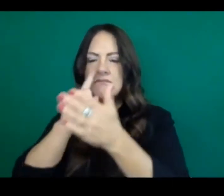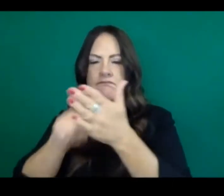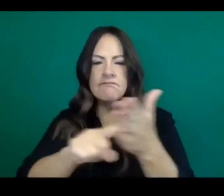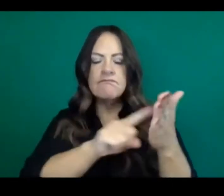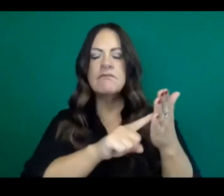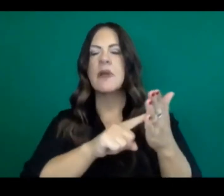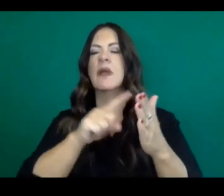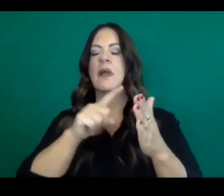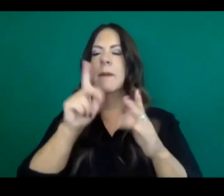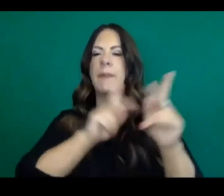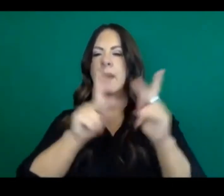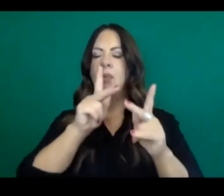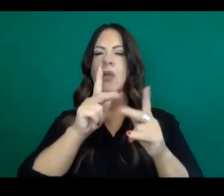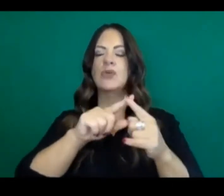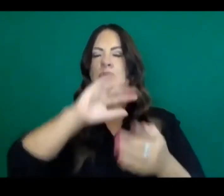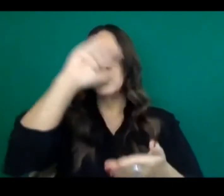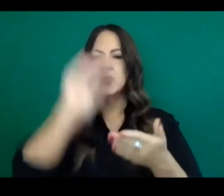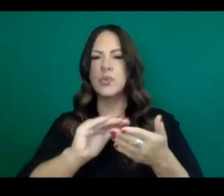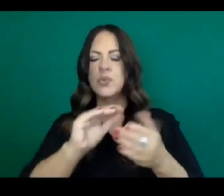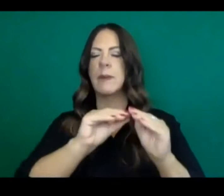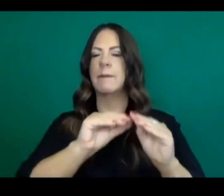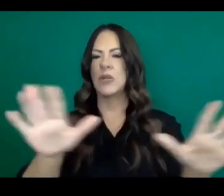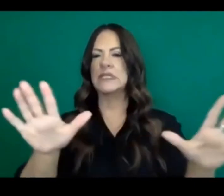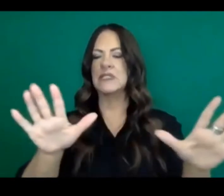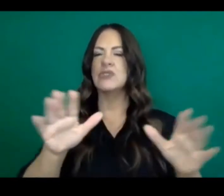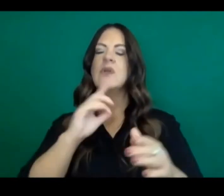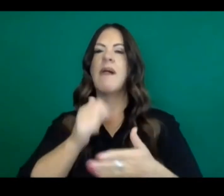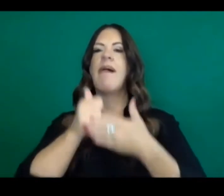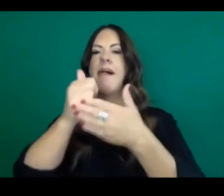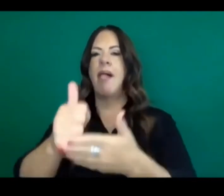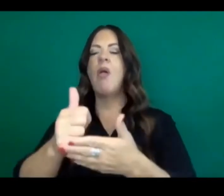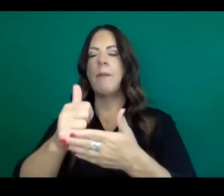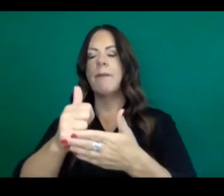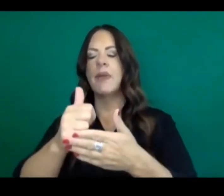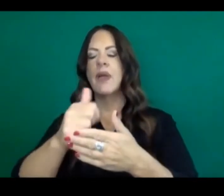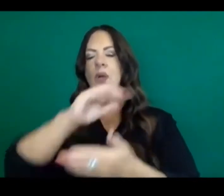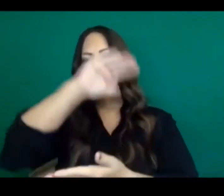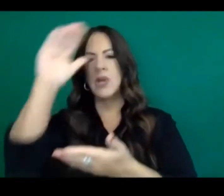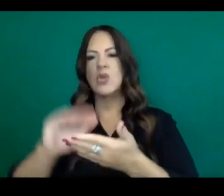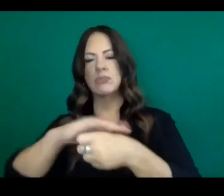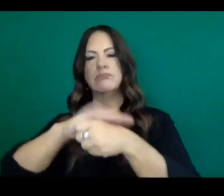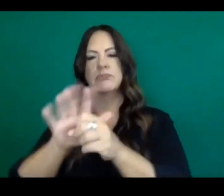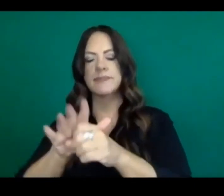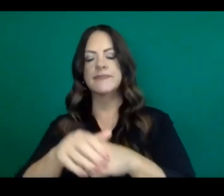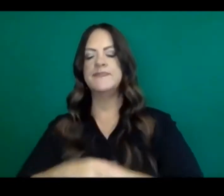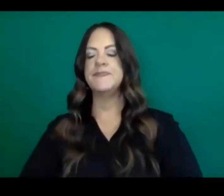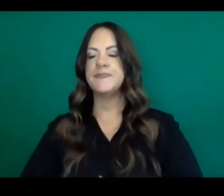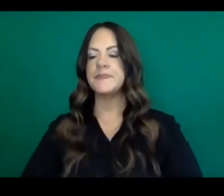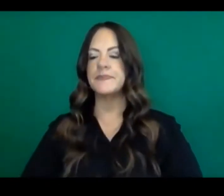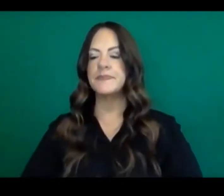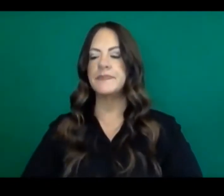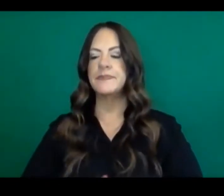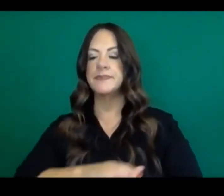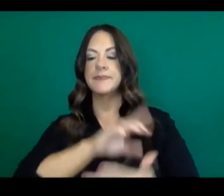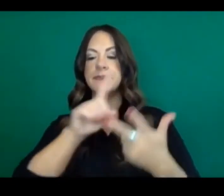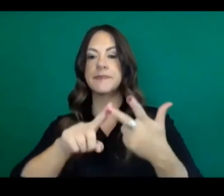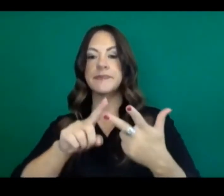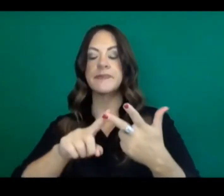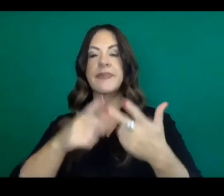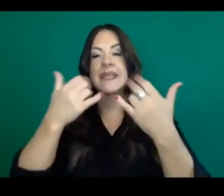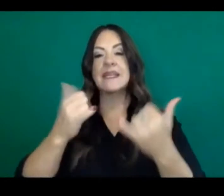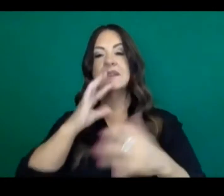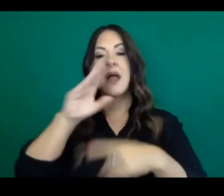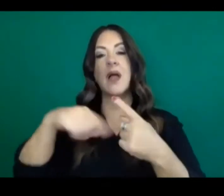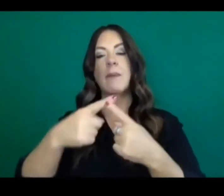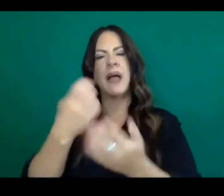how to crush the pandemic further. I want to spend a little time just reviewing the blueprint for a safer economy.